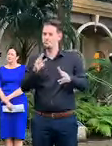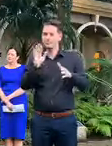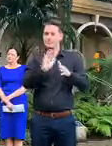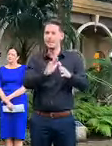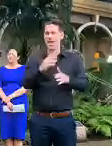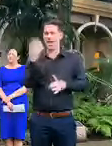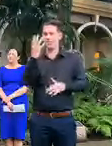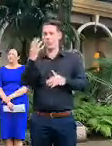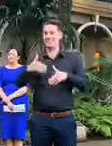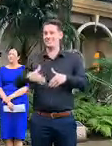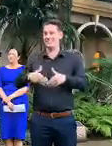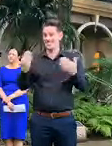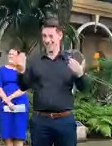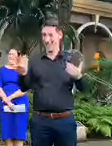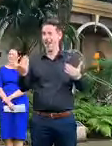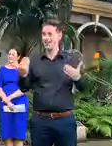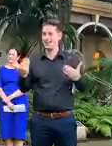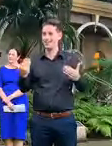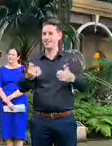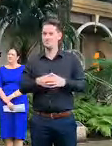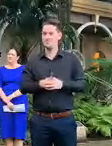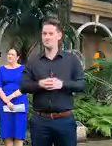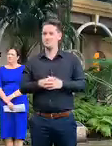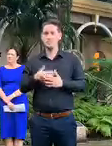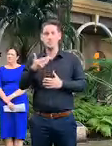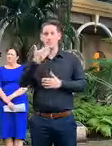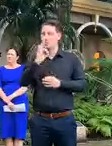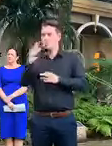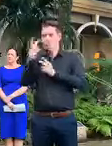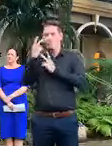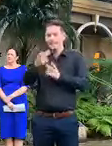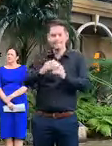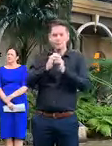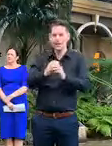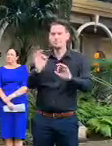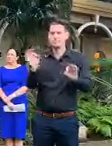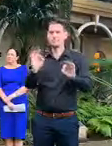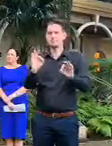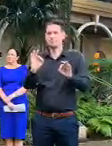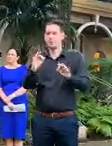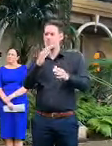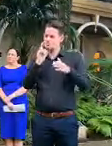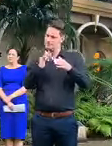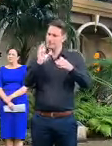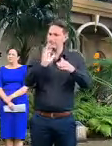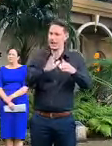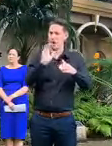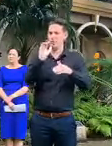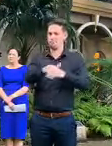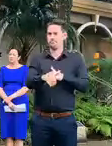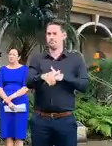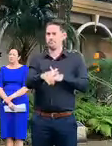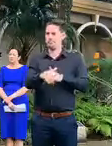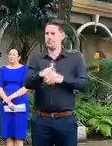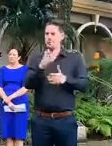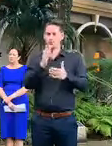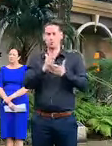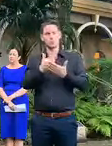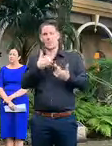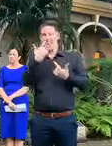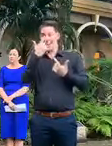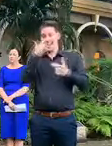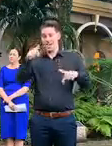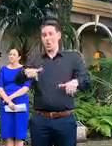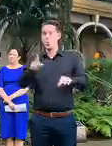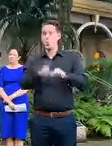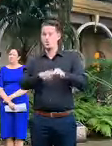14 days days and not having visitors and not leaving the home. We are so lucky in Queensland.